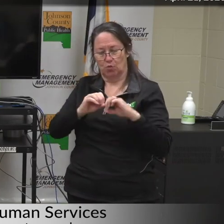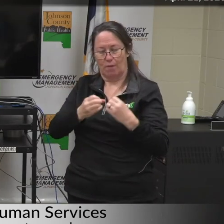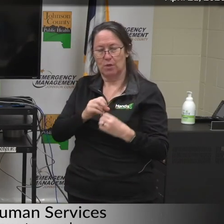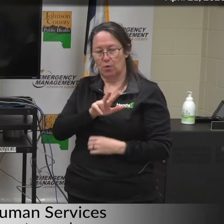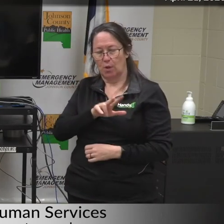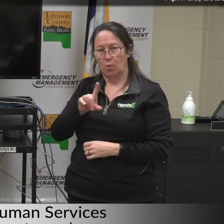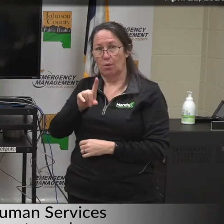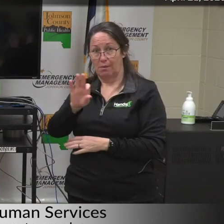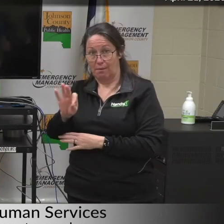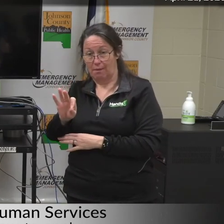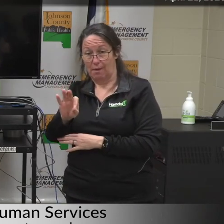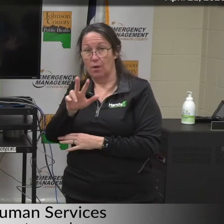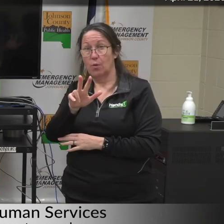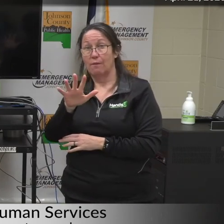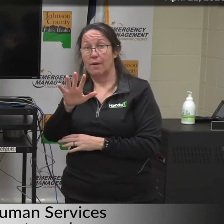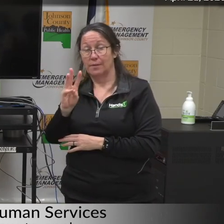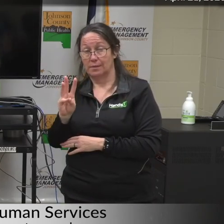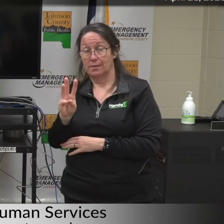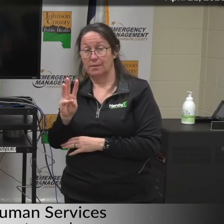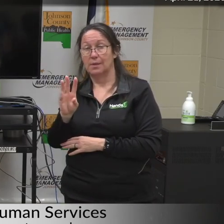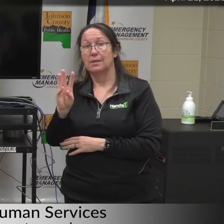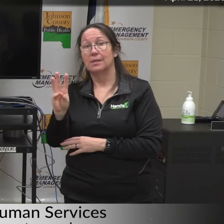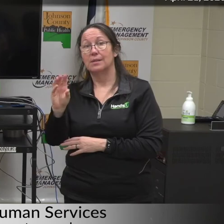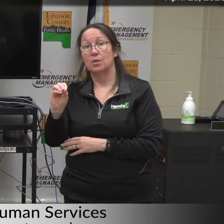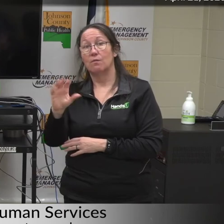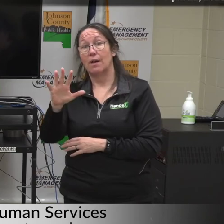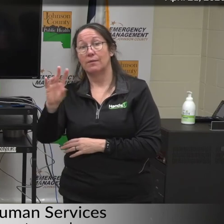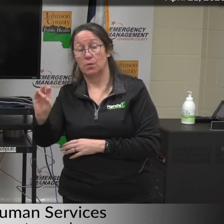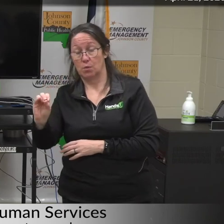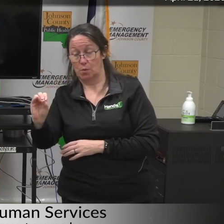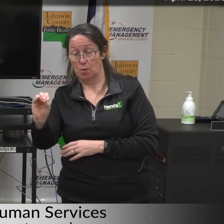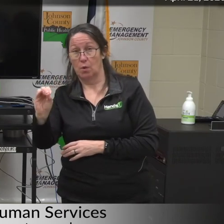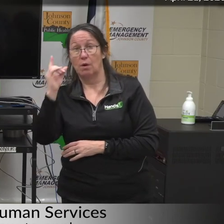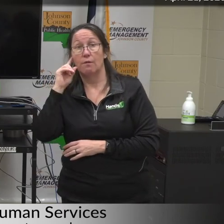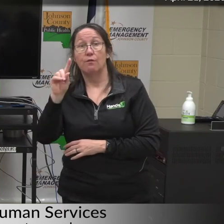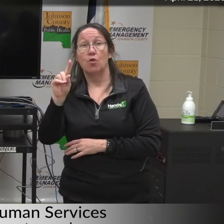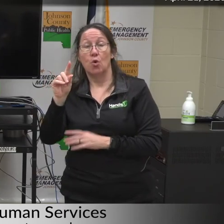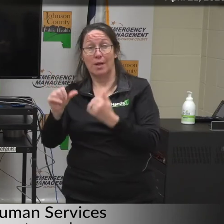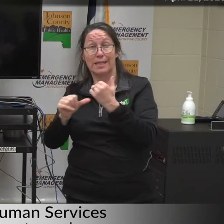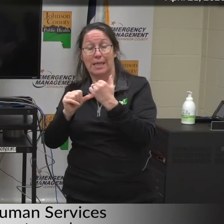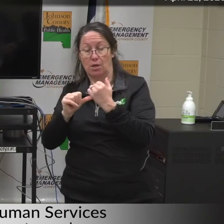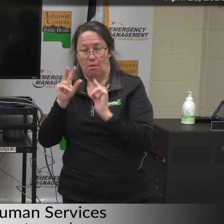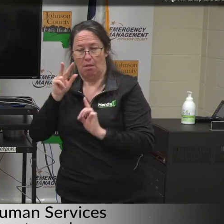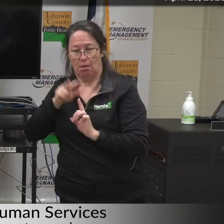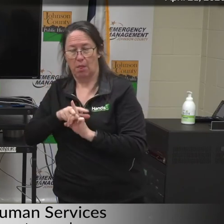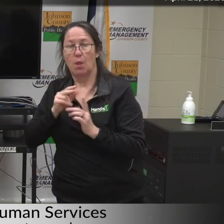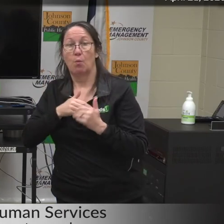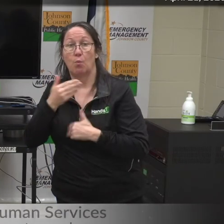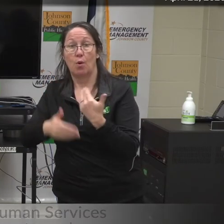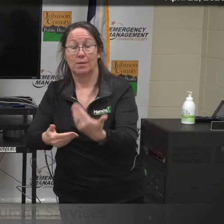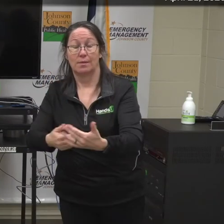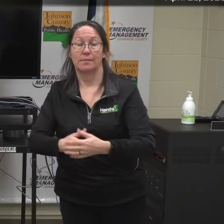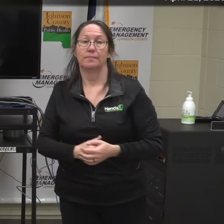at 319-356-6050 for assistance with an application.